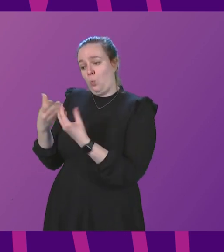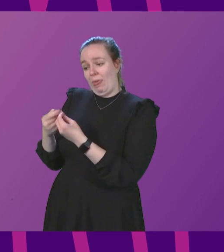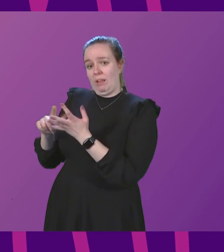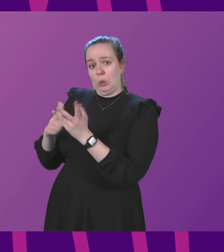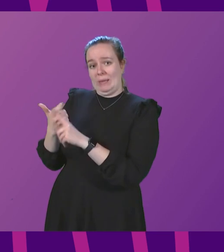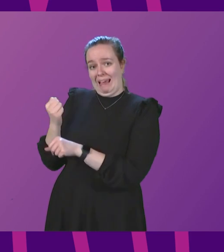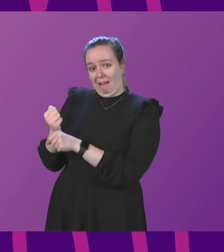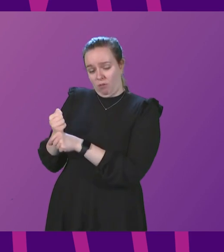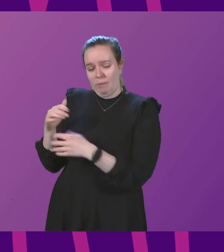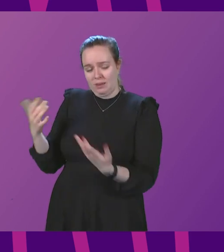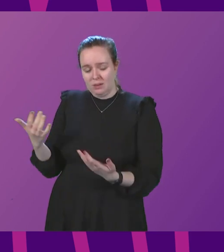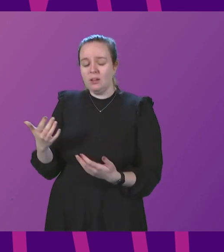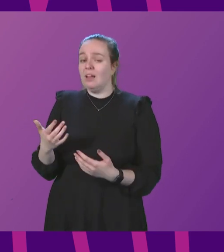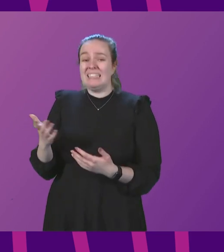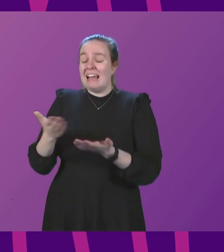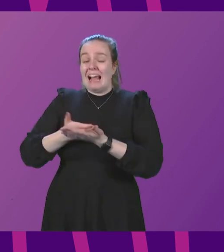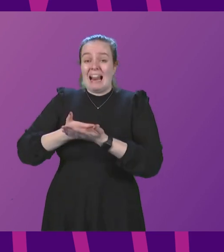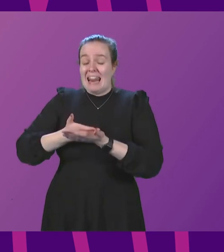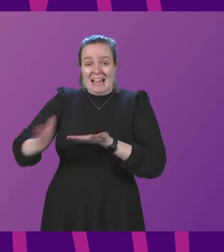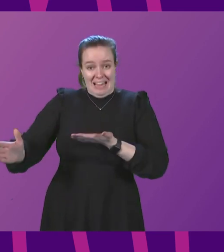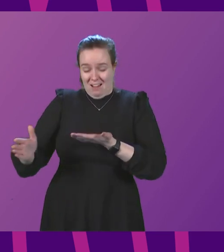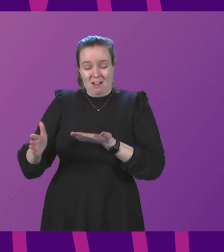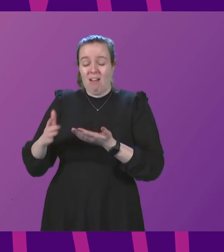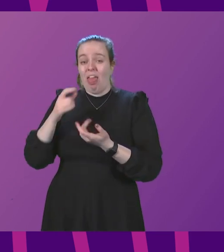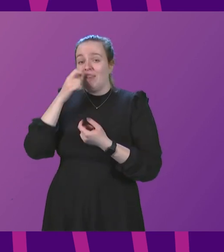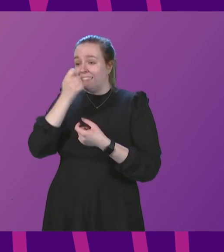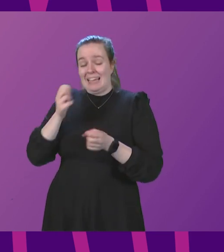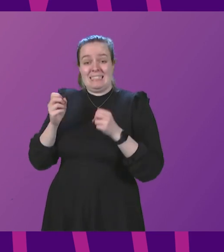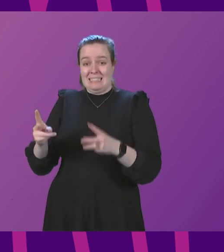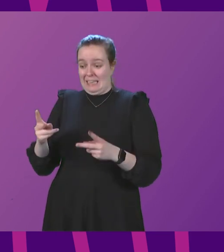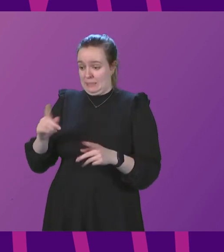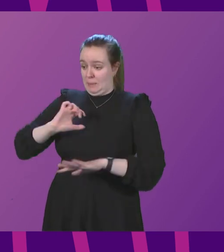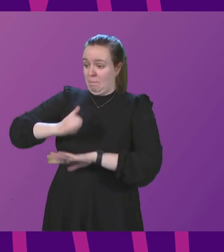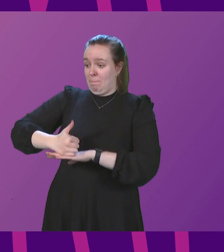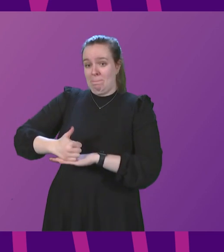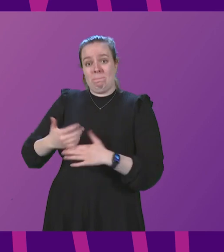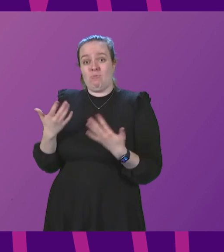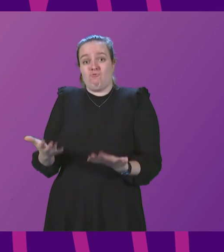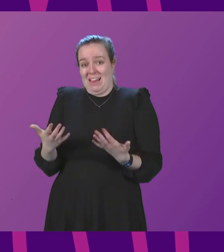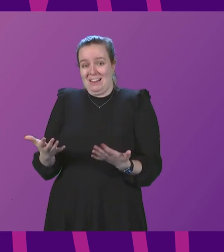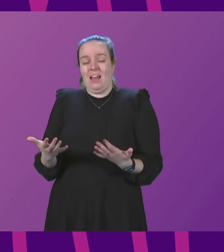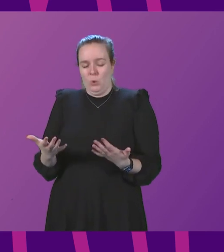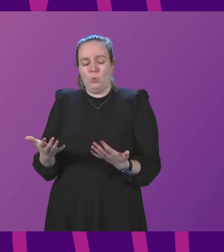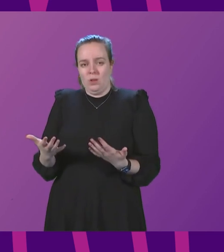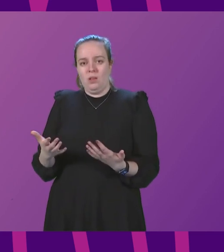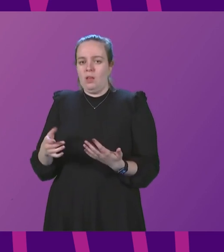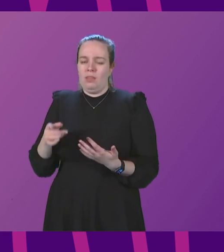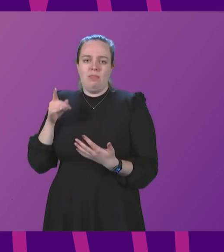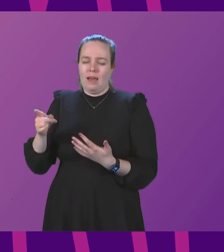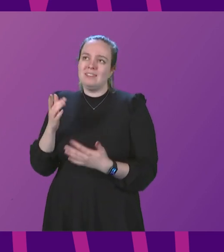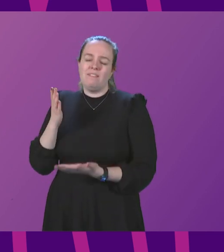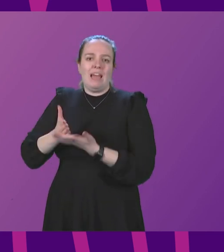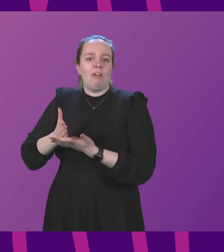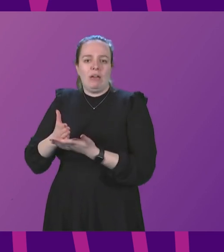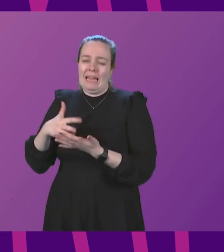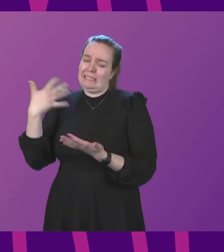government government there there is is no doubt at all that the testing system that we have in place right now is very